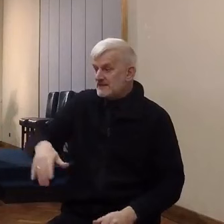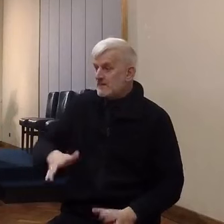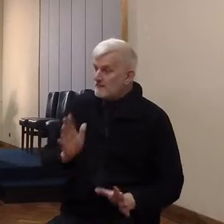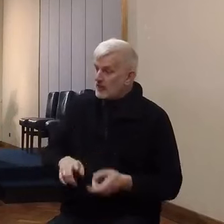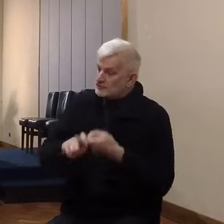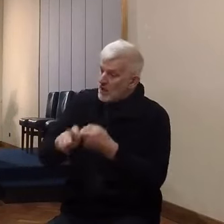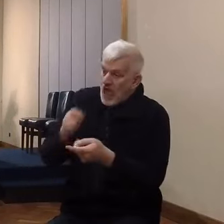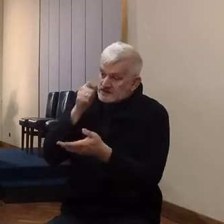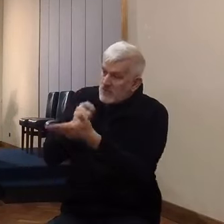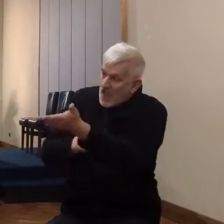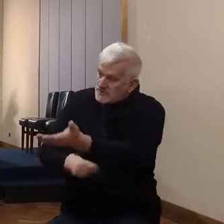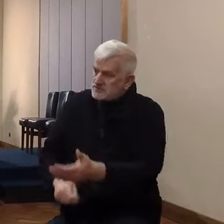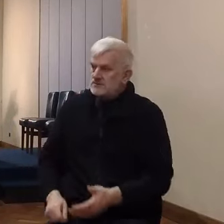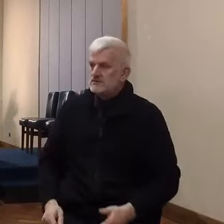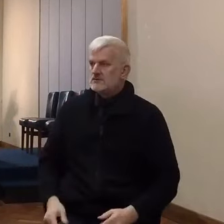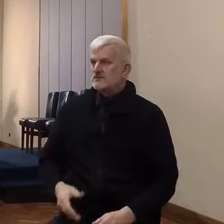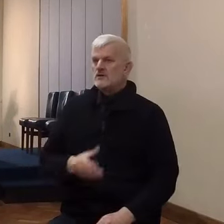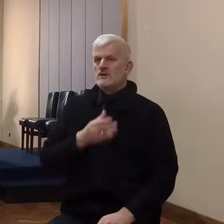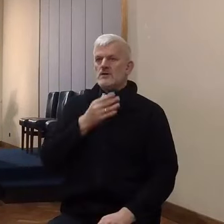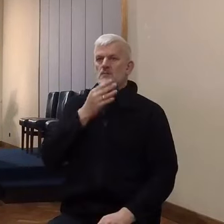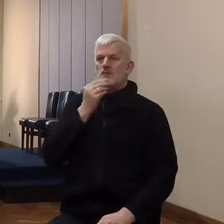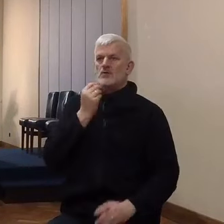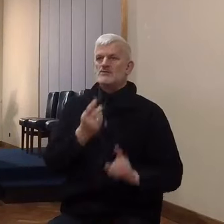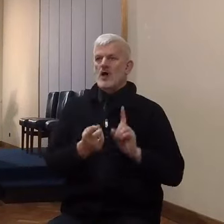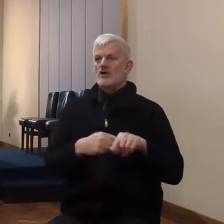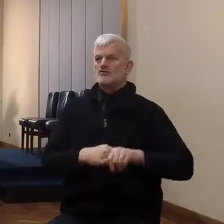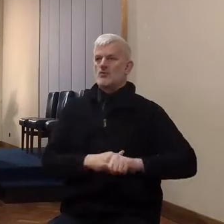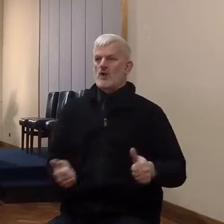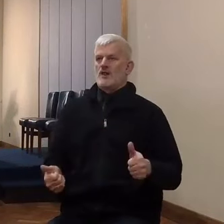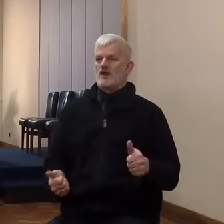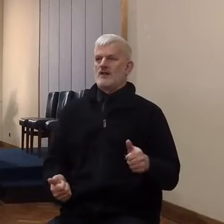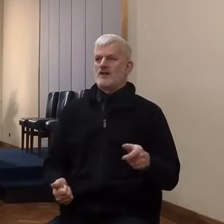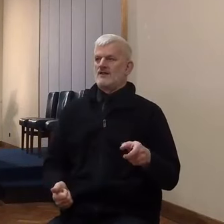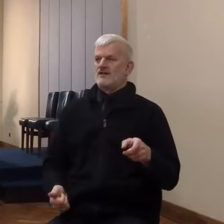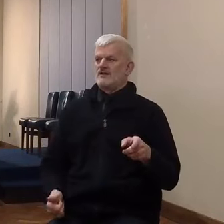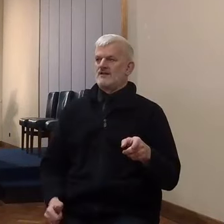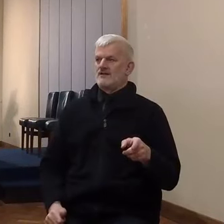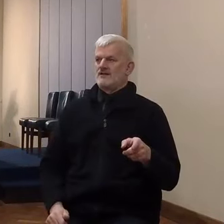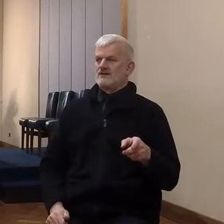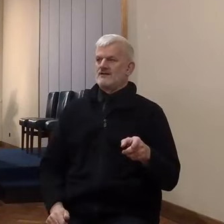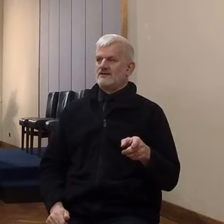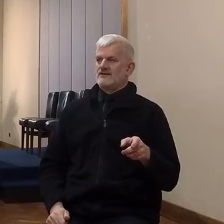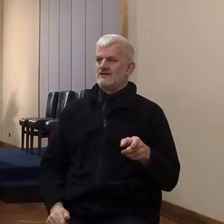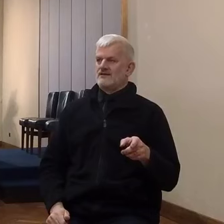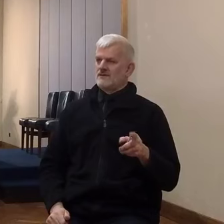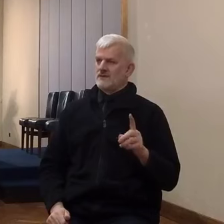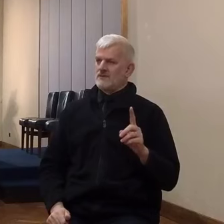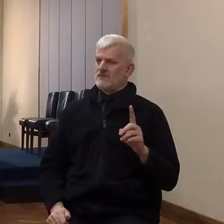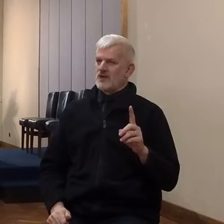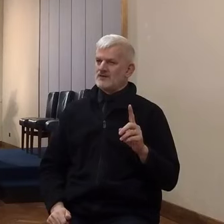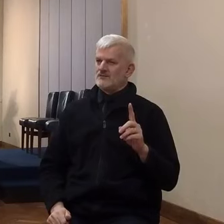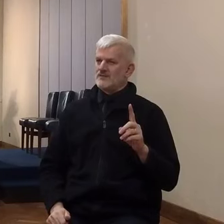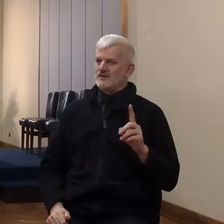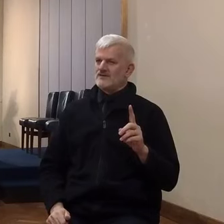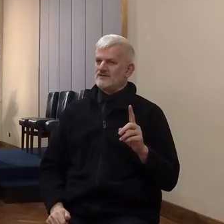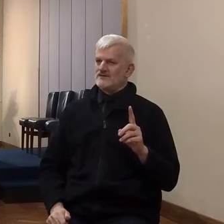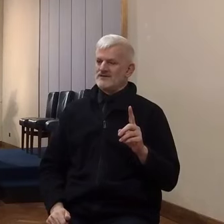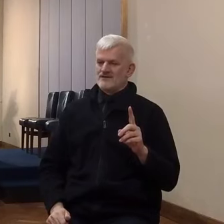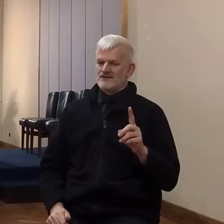Moses responded well at the time. But the trouble is that there was a bad motive behind what